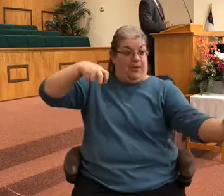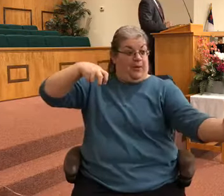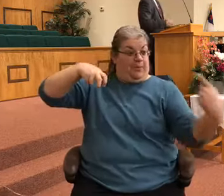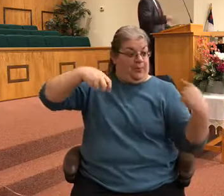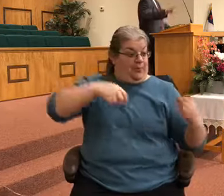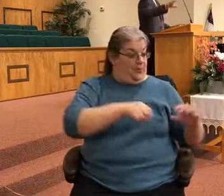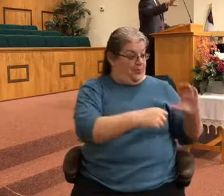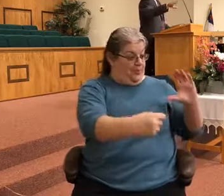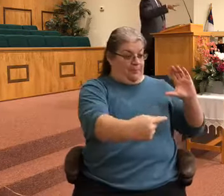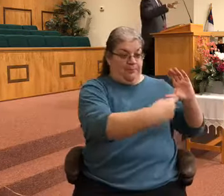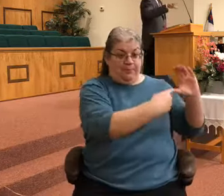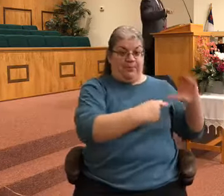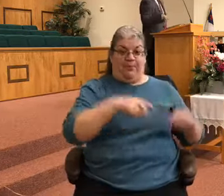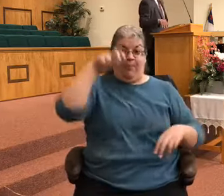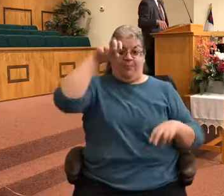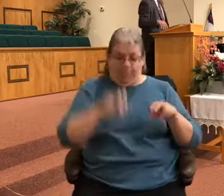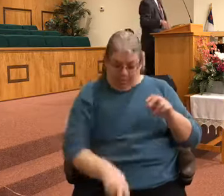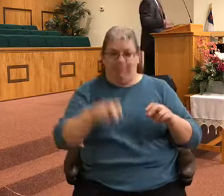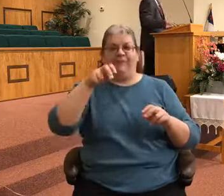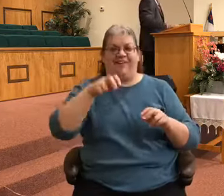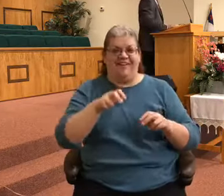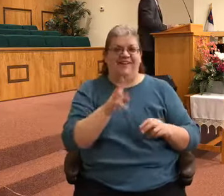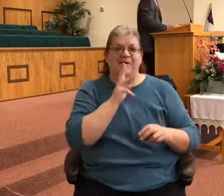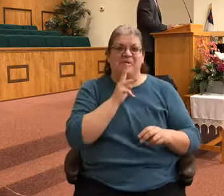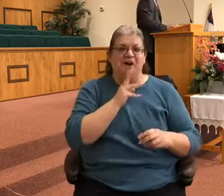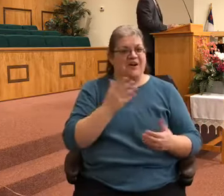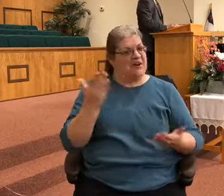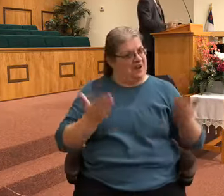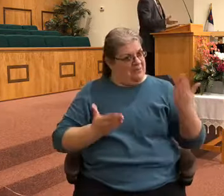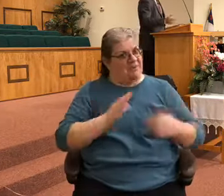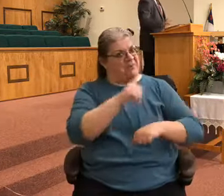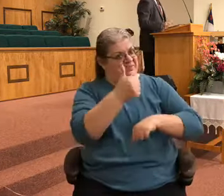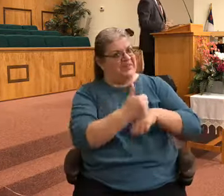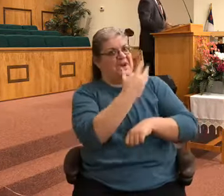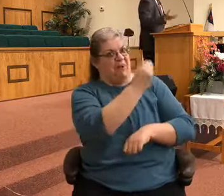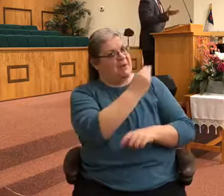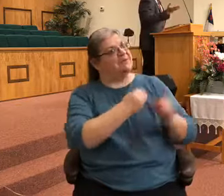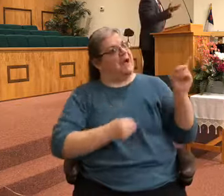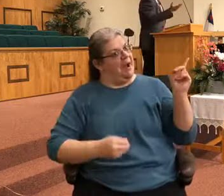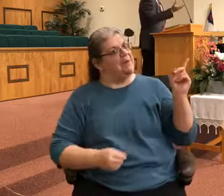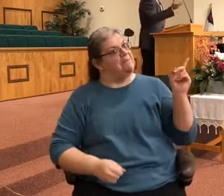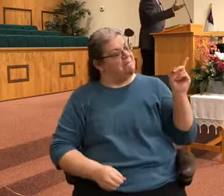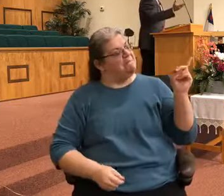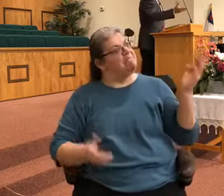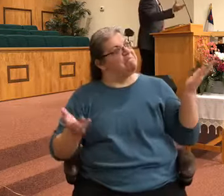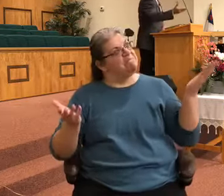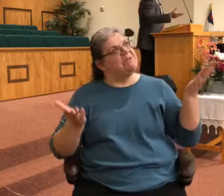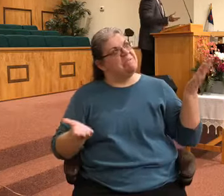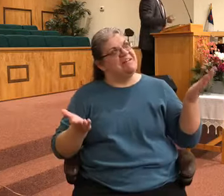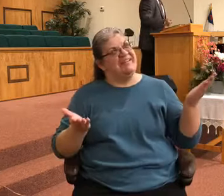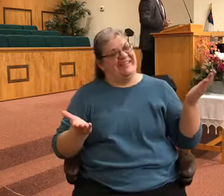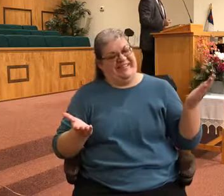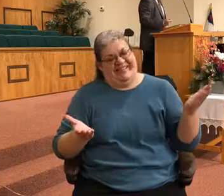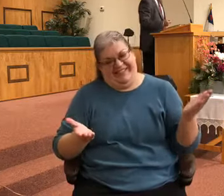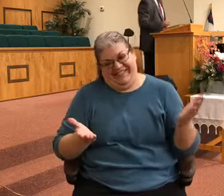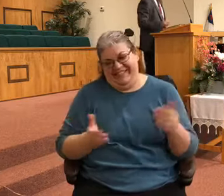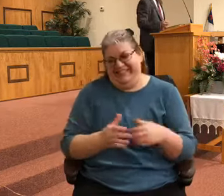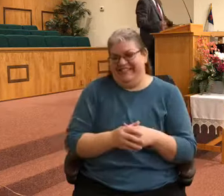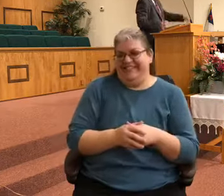and just say, we have a special baptismal service. And I can just, I can see this working, you know. All right,